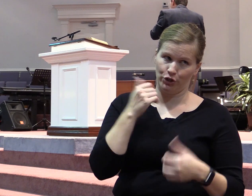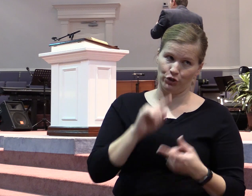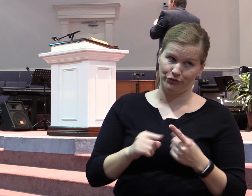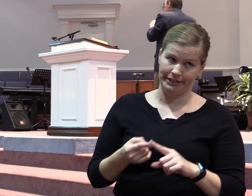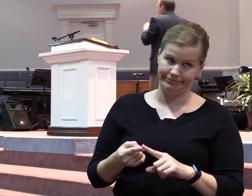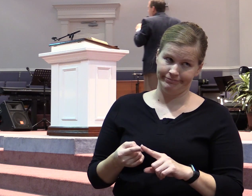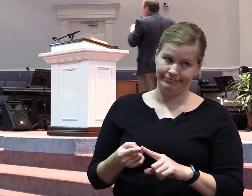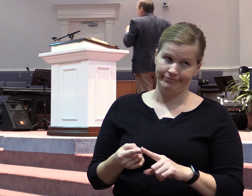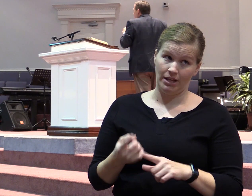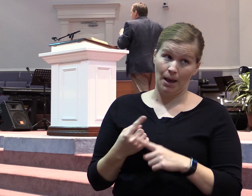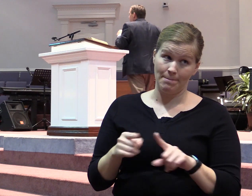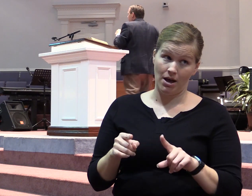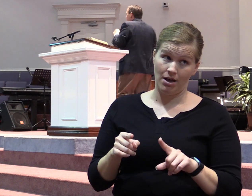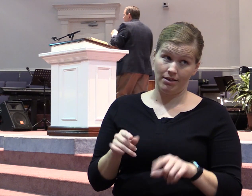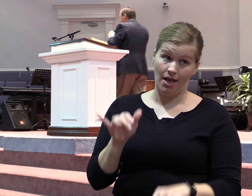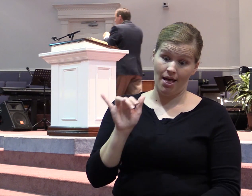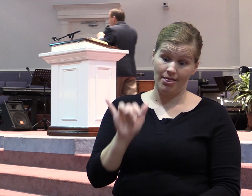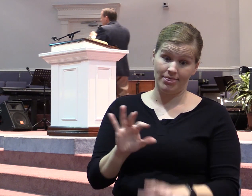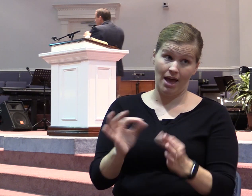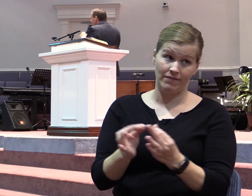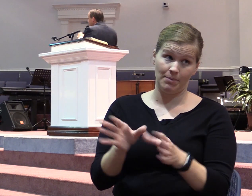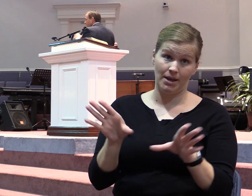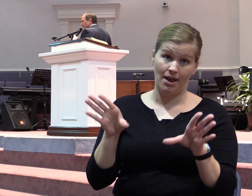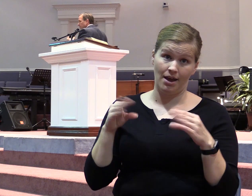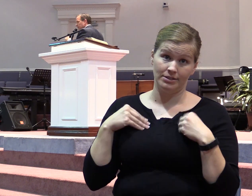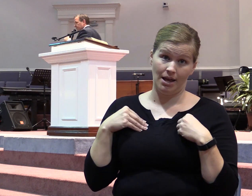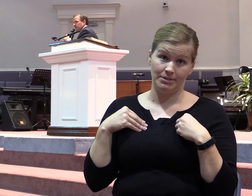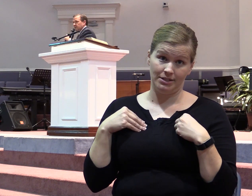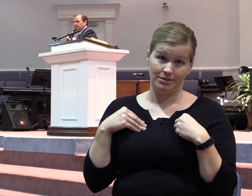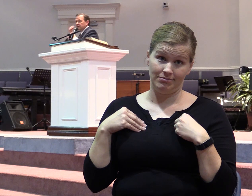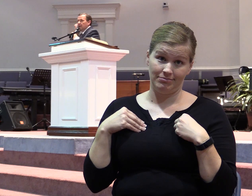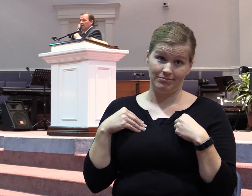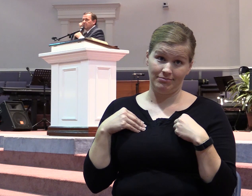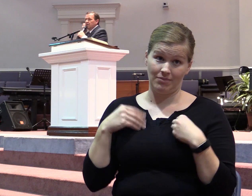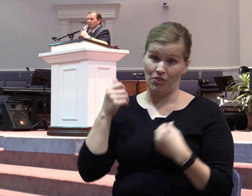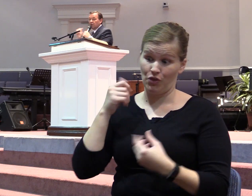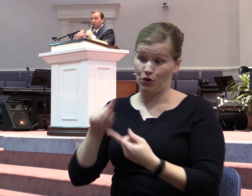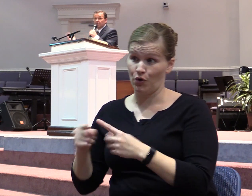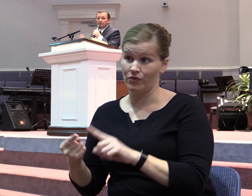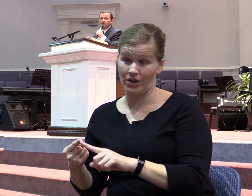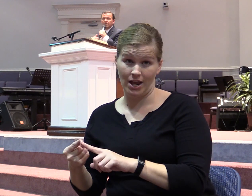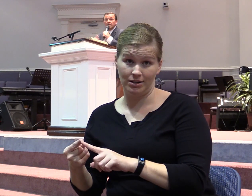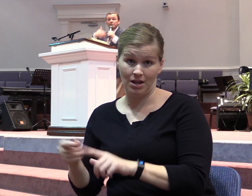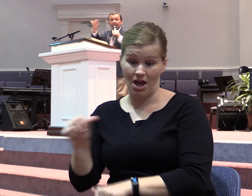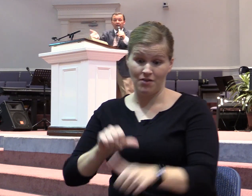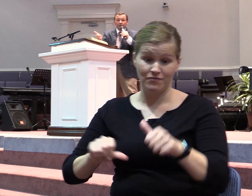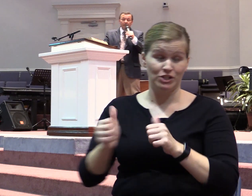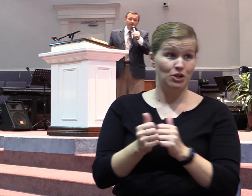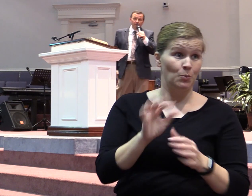just accepted it. So the girlfriend would be at the family events. And the girlfriend would come to the house and eat supper.